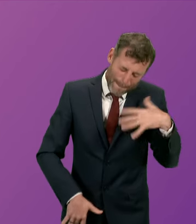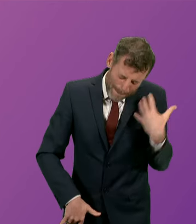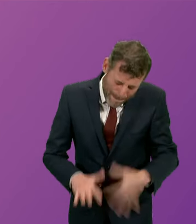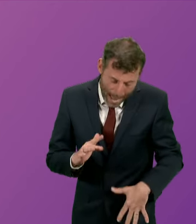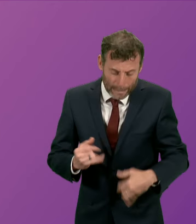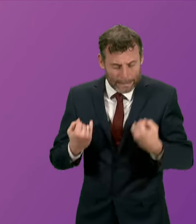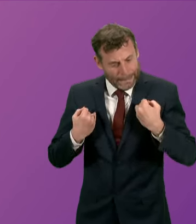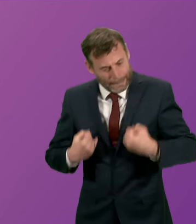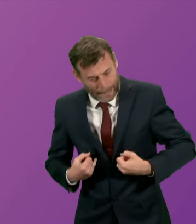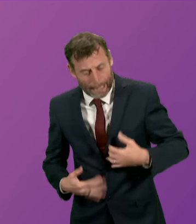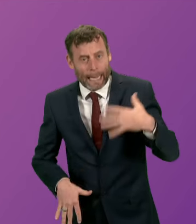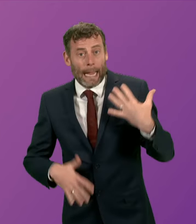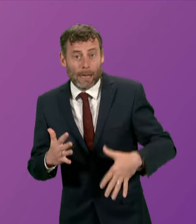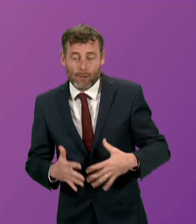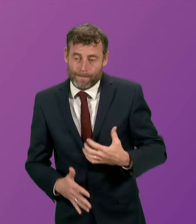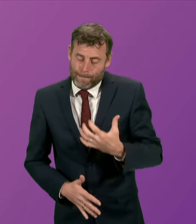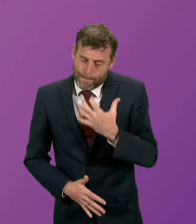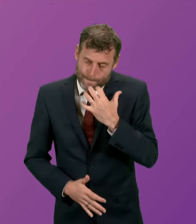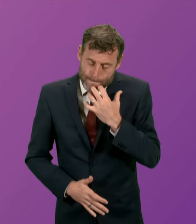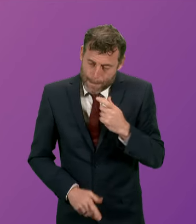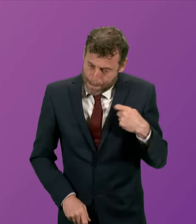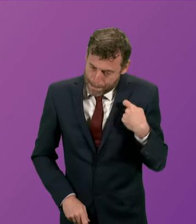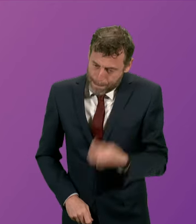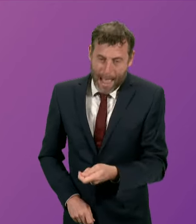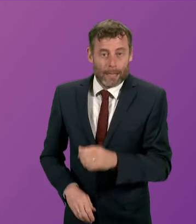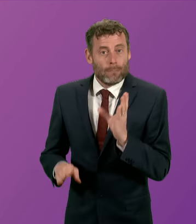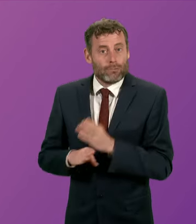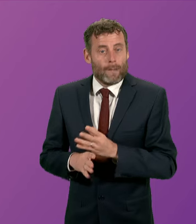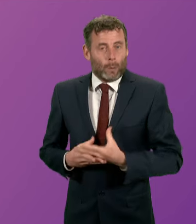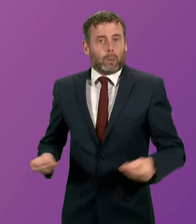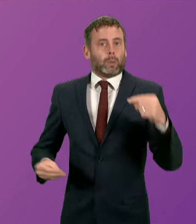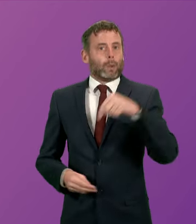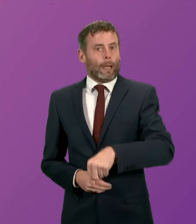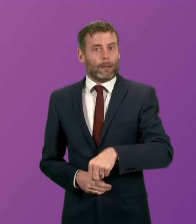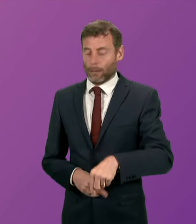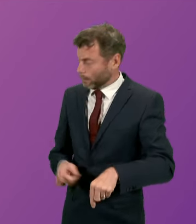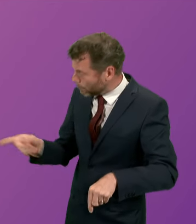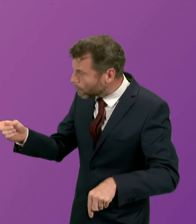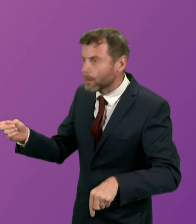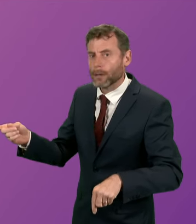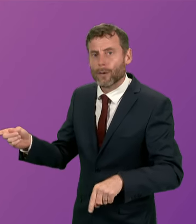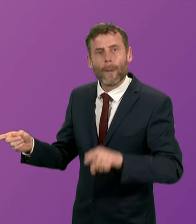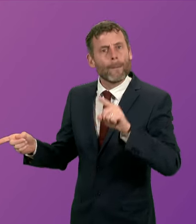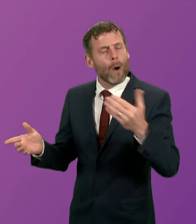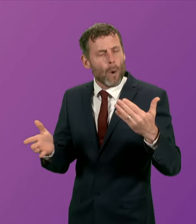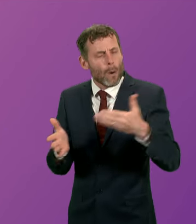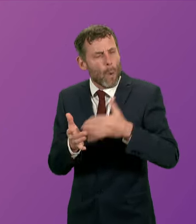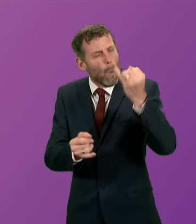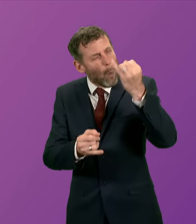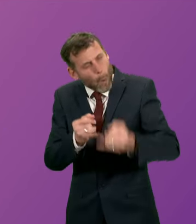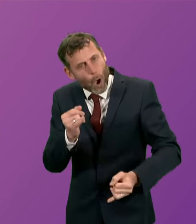and who are injured who are being forced to literally pay the price. But, presenting officer, perhaps most horrifyingly of all,